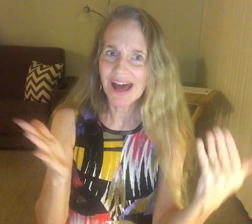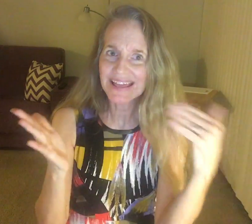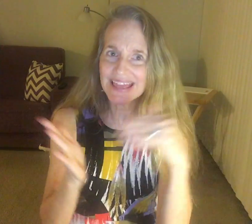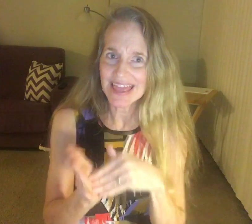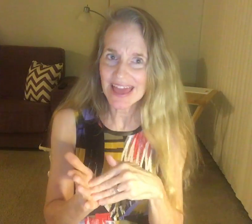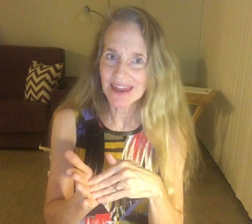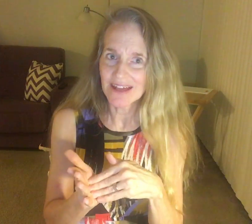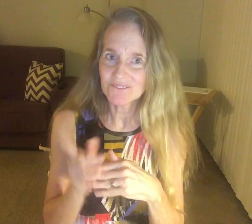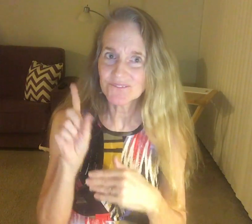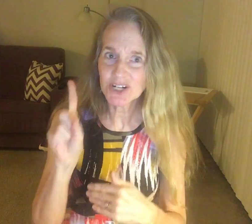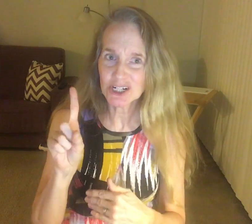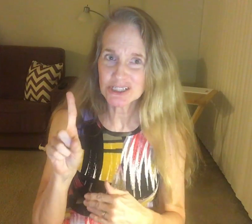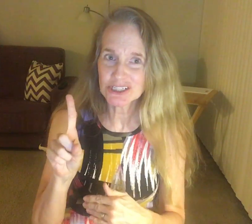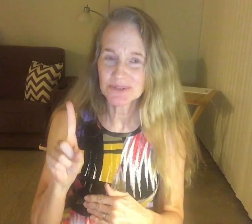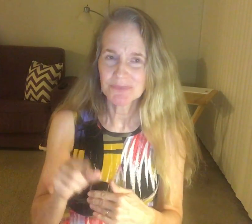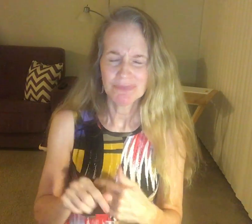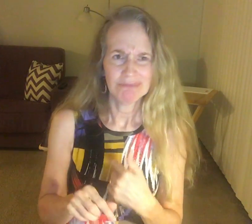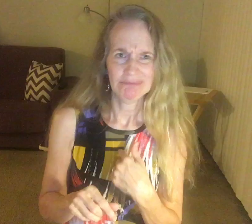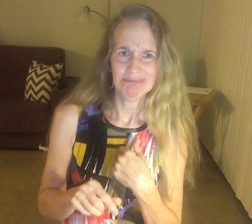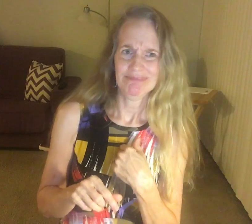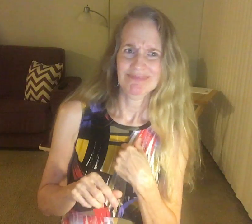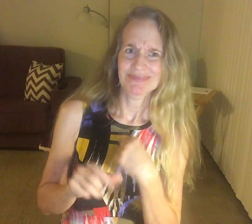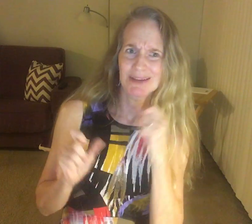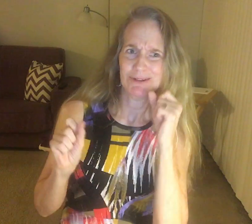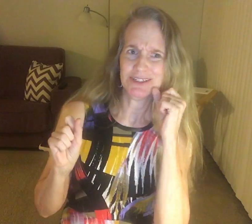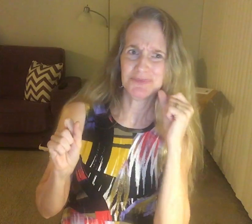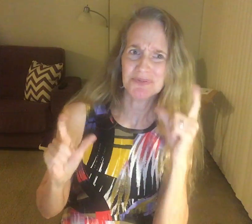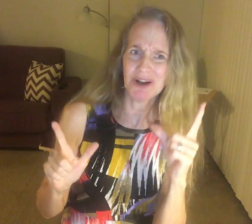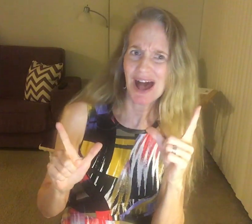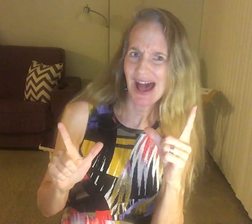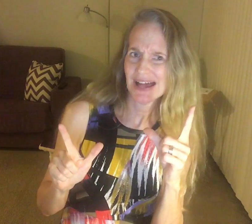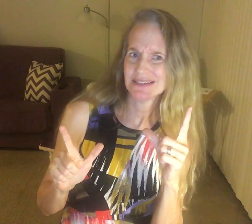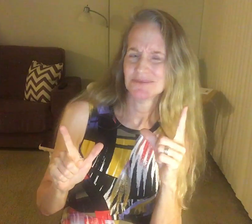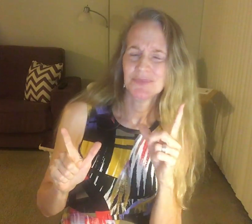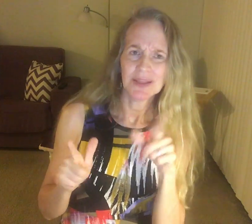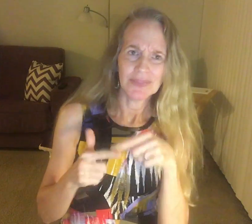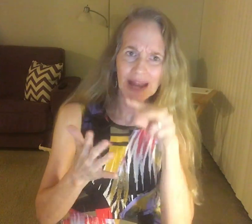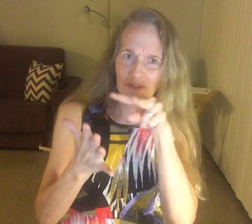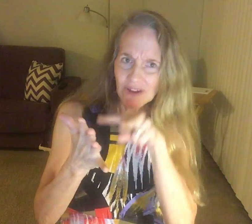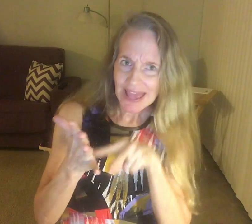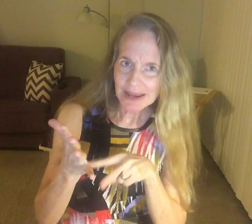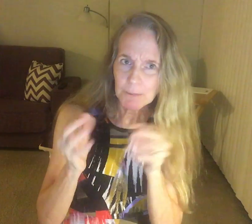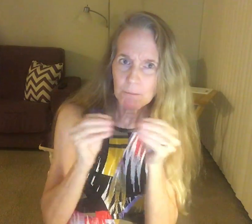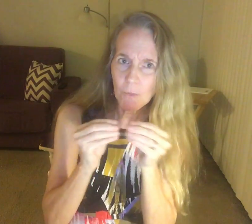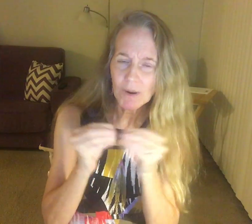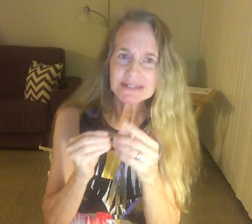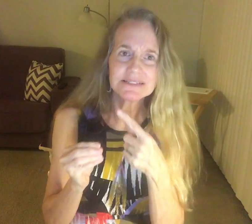again. But. I tried. That I'm last morning.